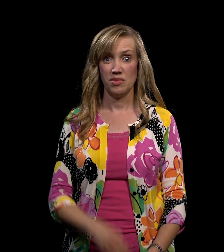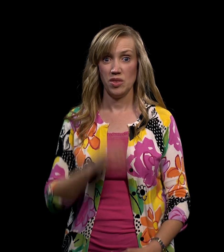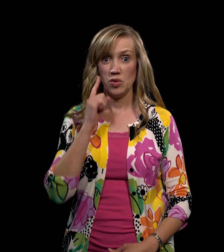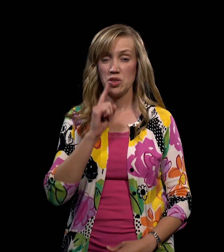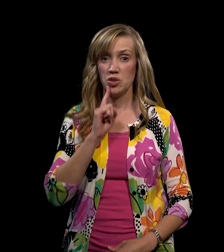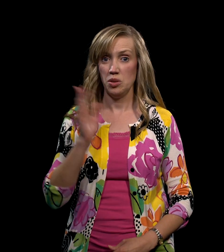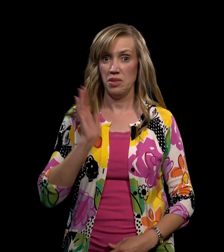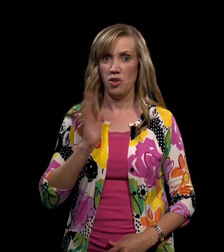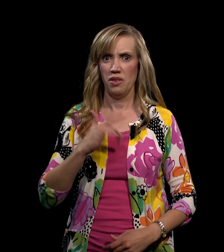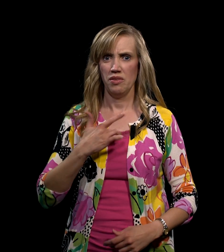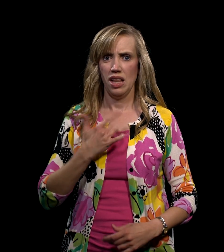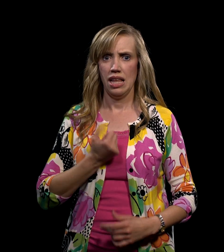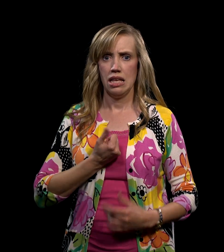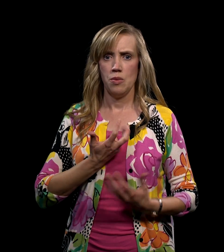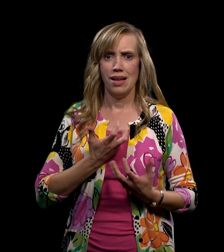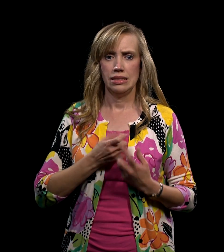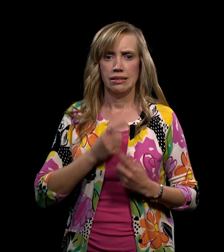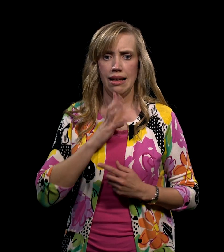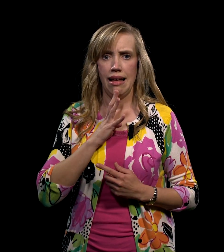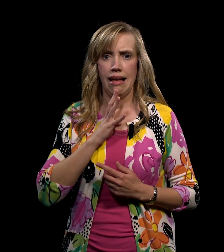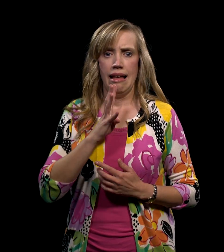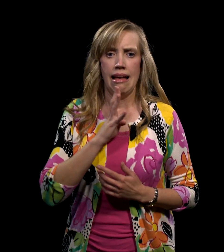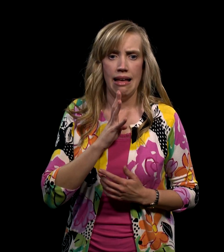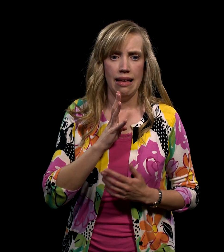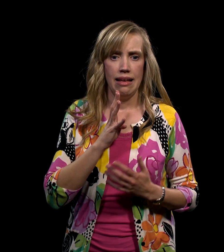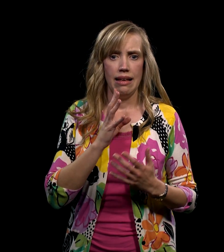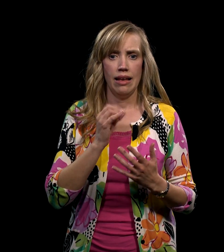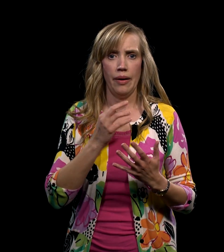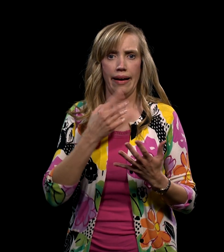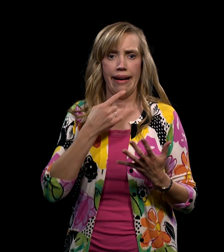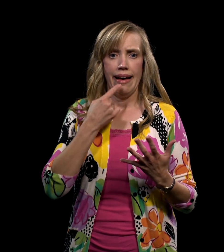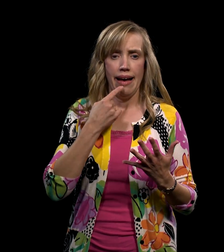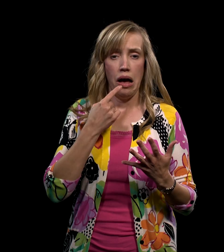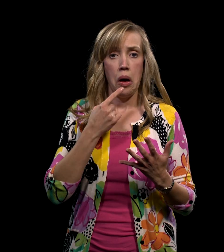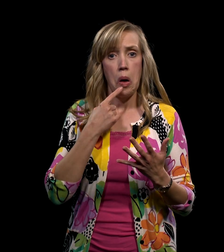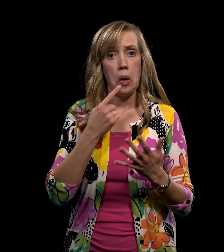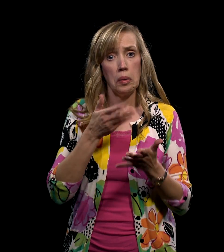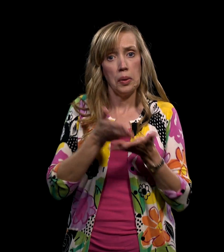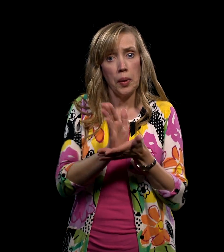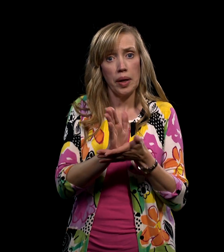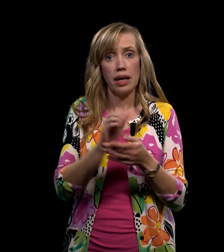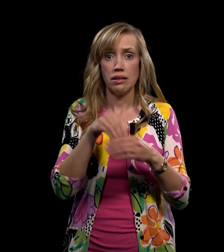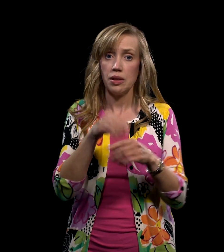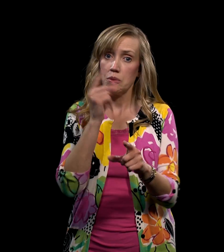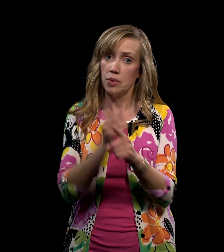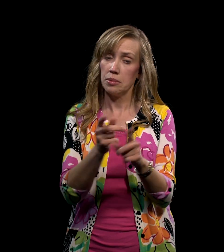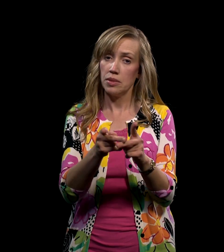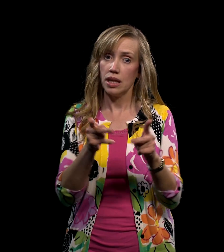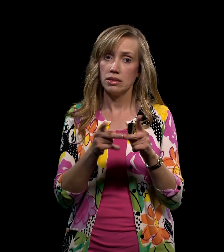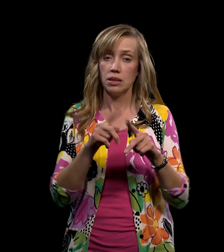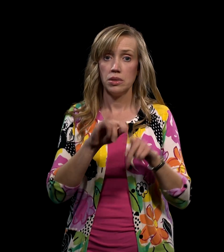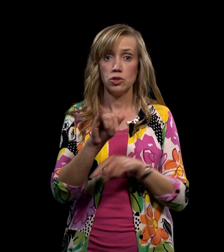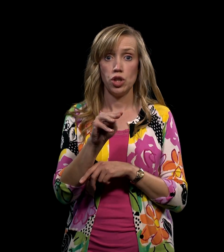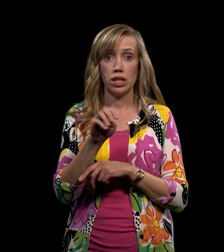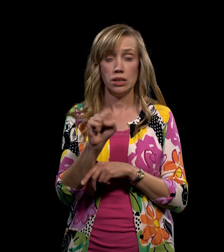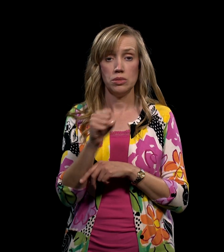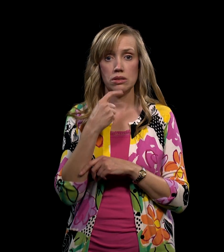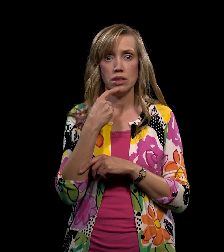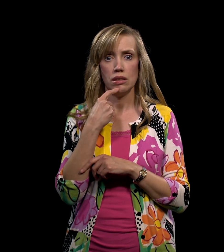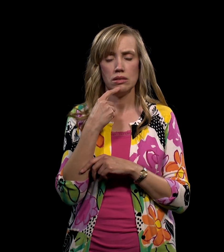You've no doubt had that impulse to speak up, to say something, to comment, and that's good and right, in the right place. But in James 1